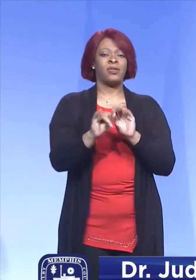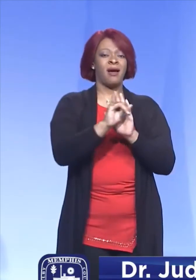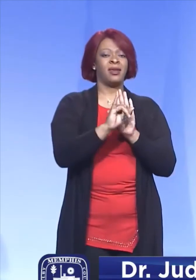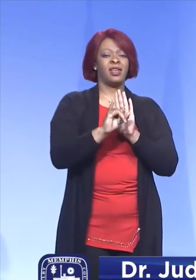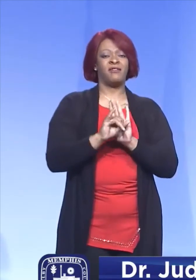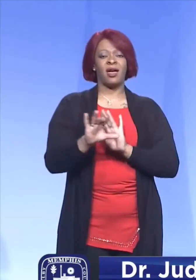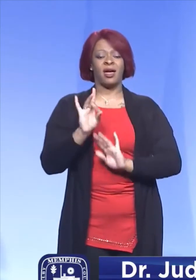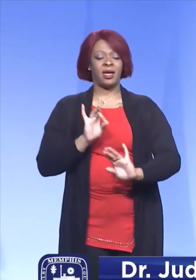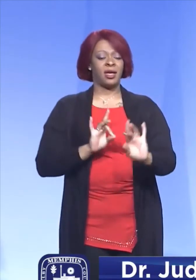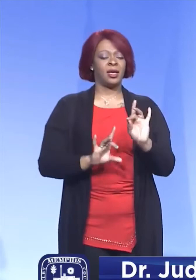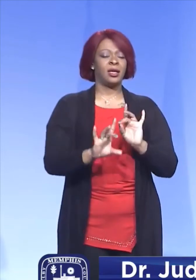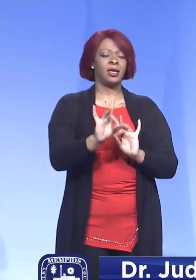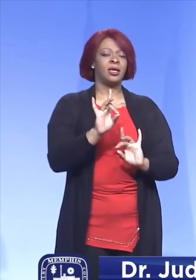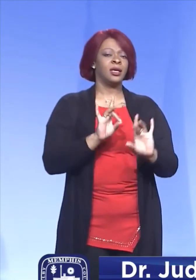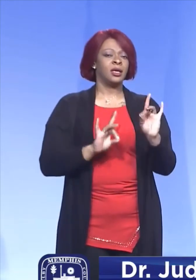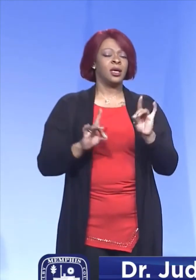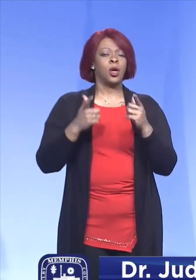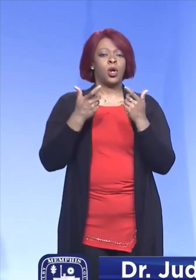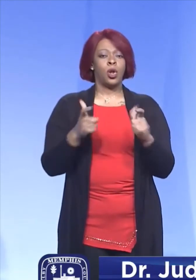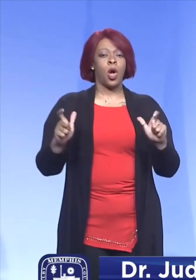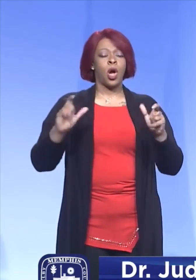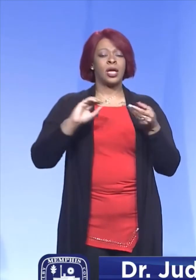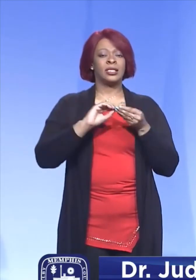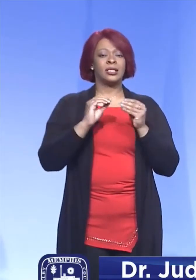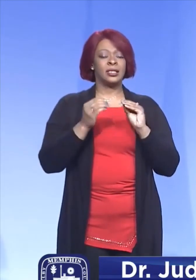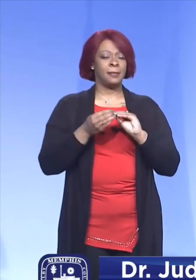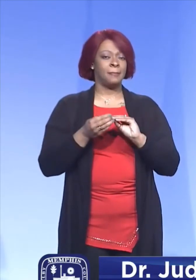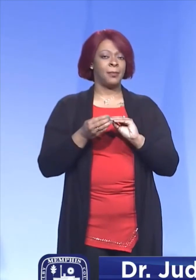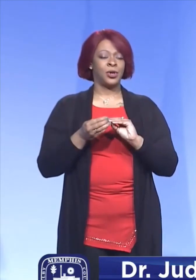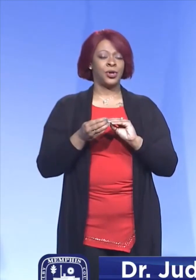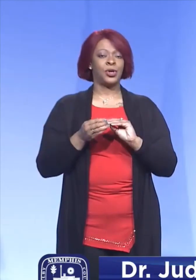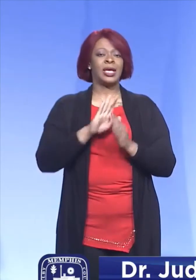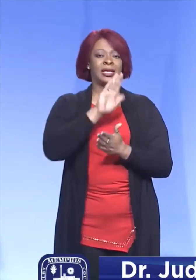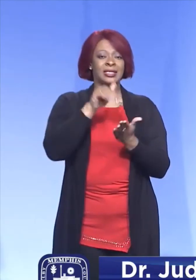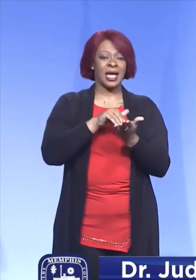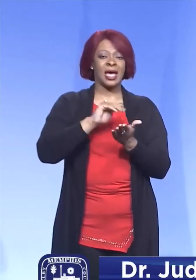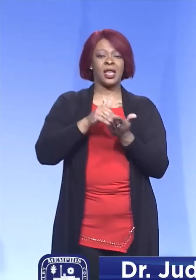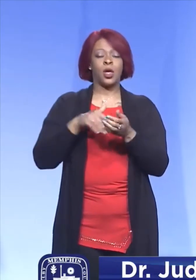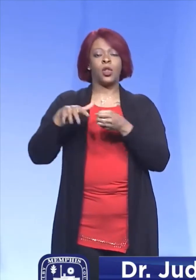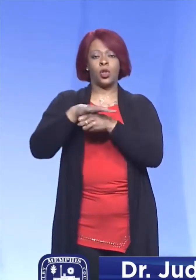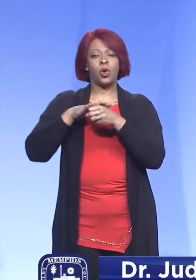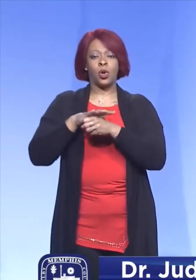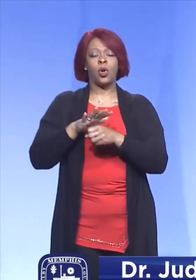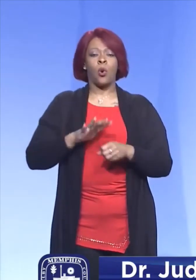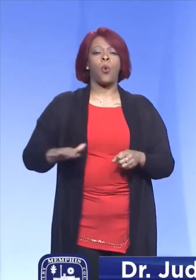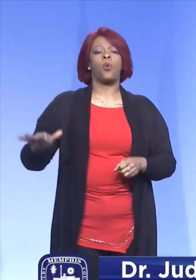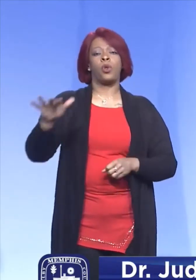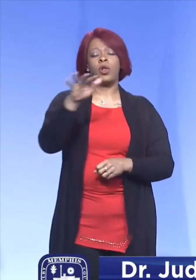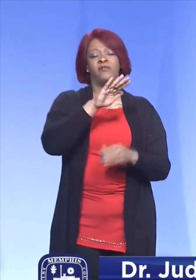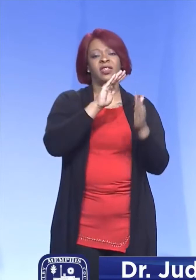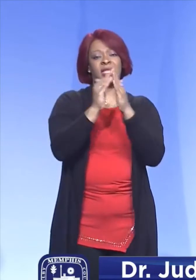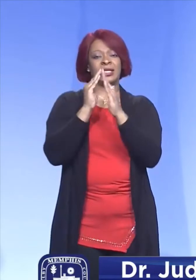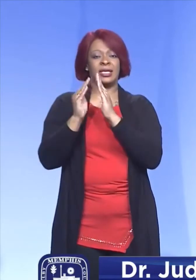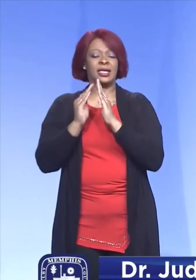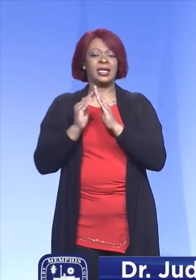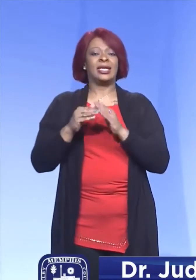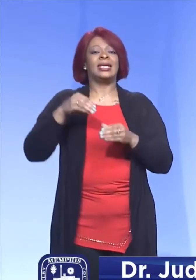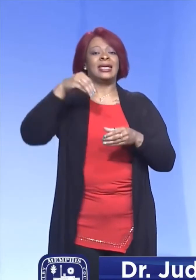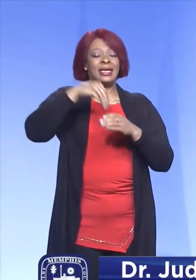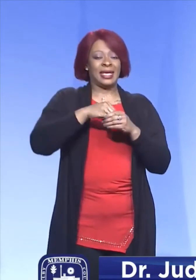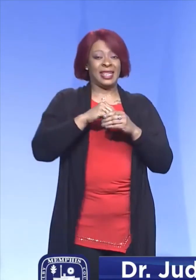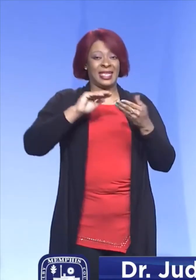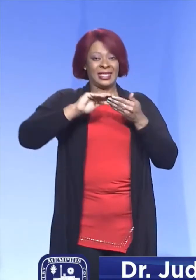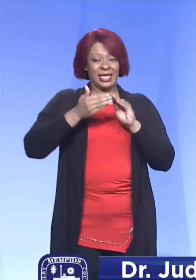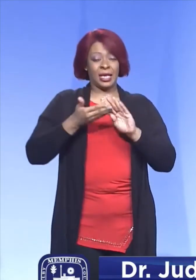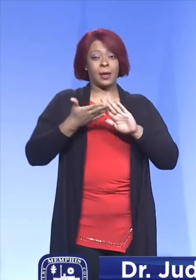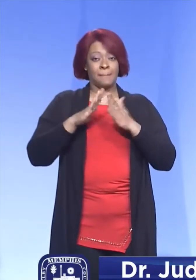a large number of sites that are located throughout the city that are located in inner city